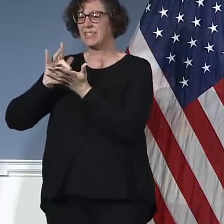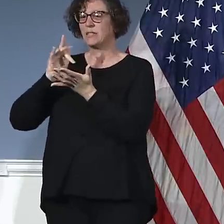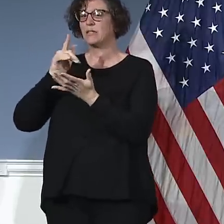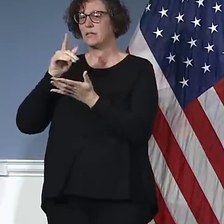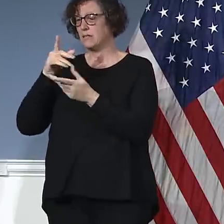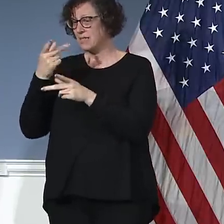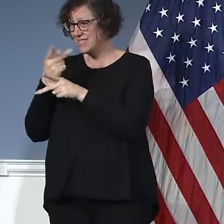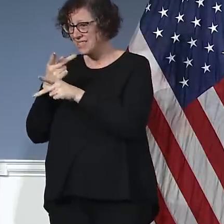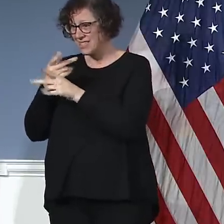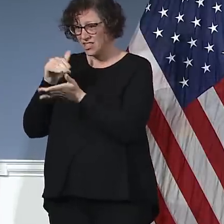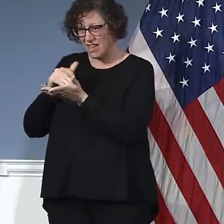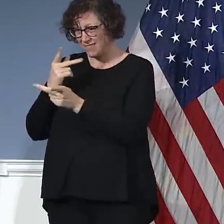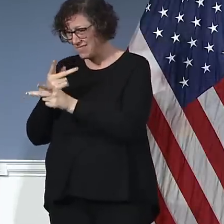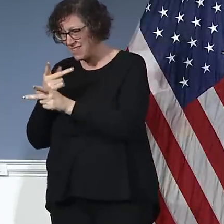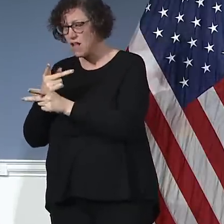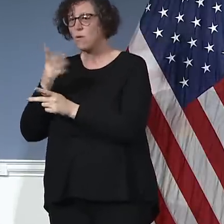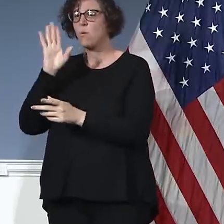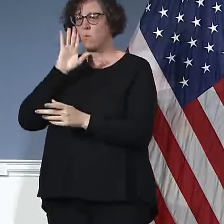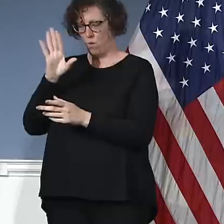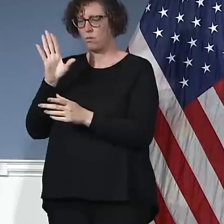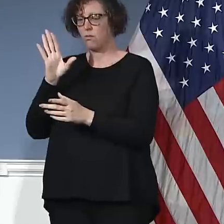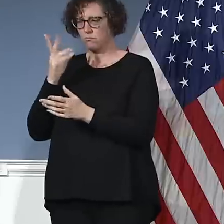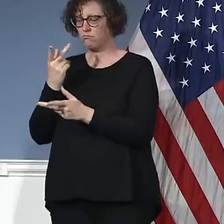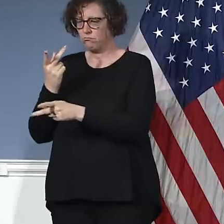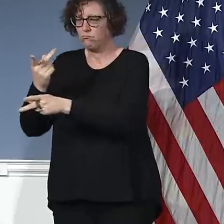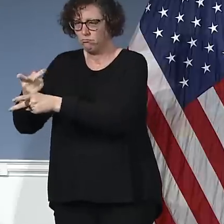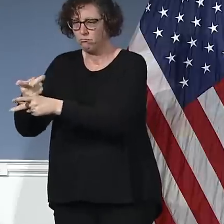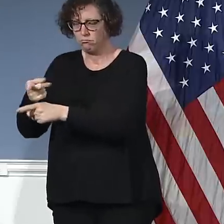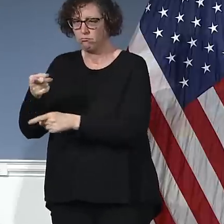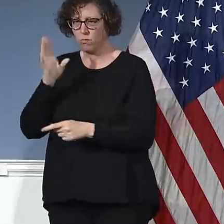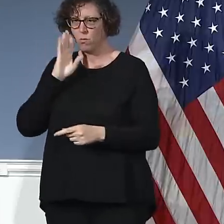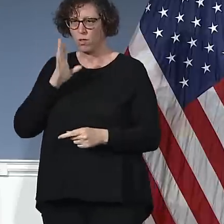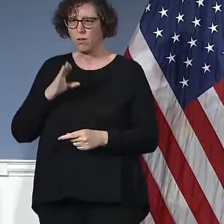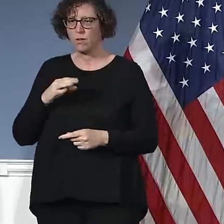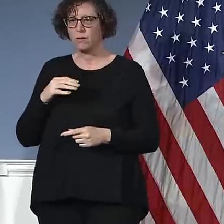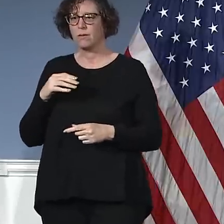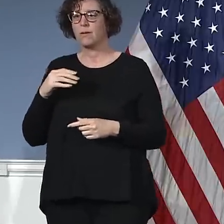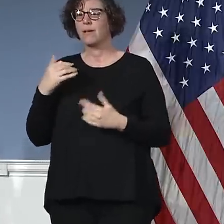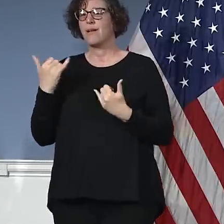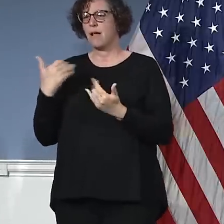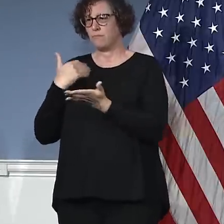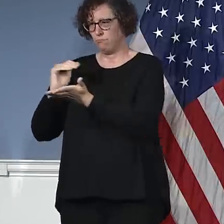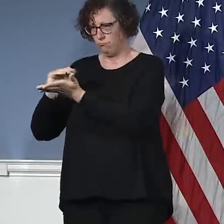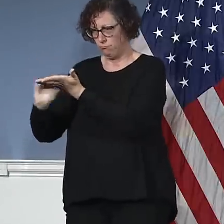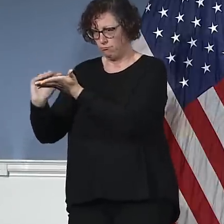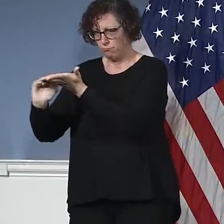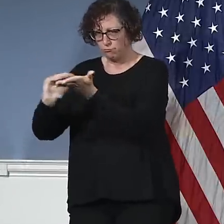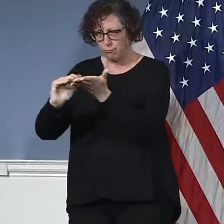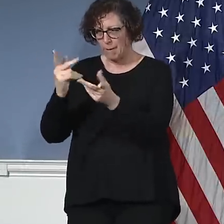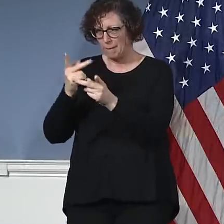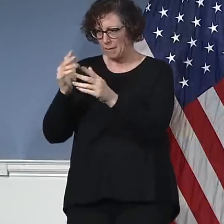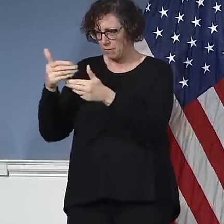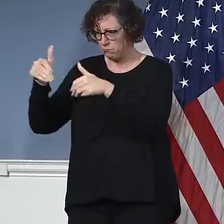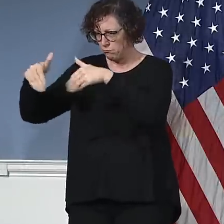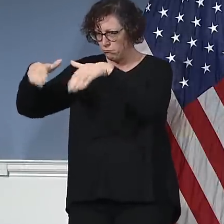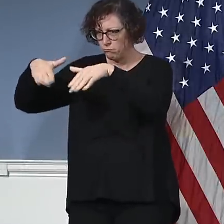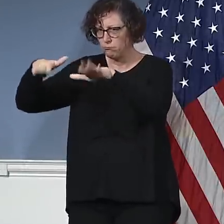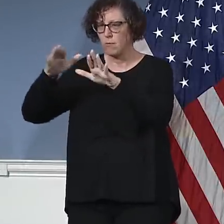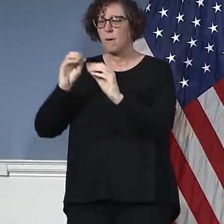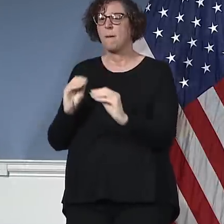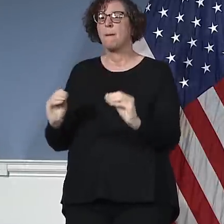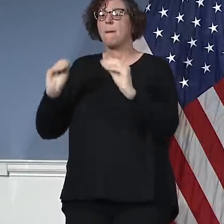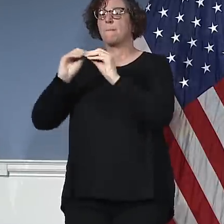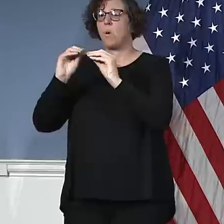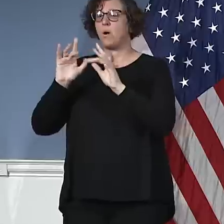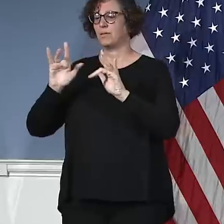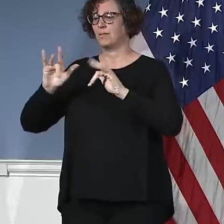people that will open up even more space and we'll see how far we can appropriately take that. Dr. Katz, you want to talk about the health